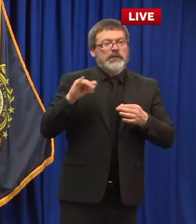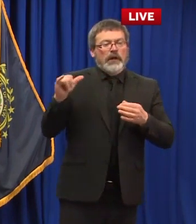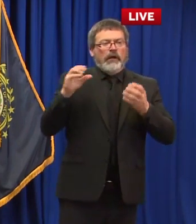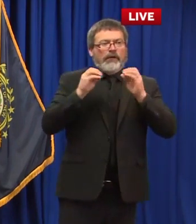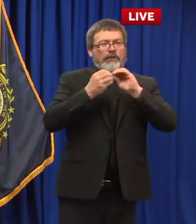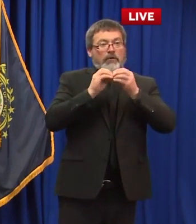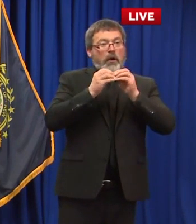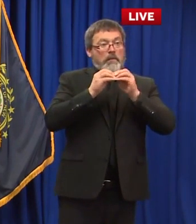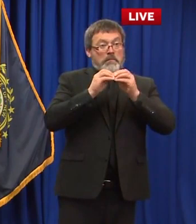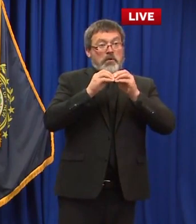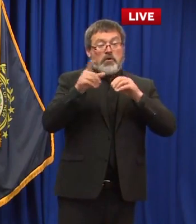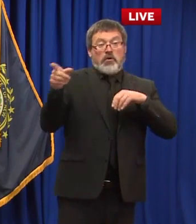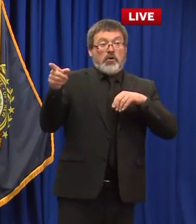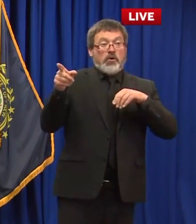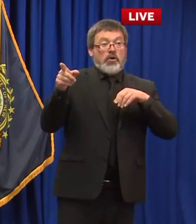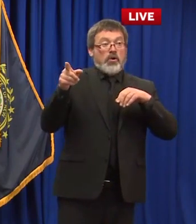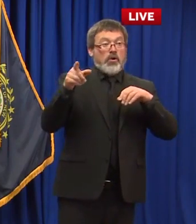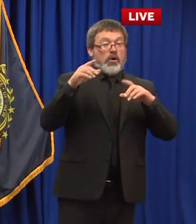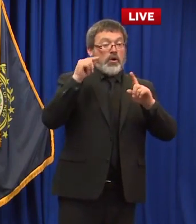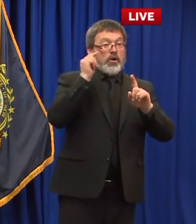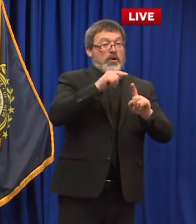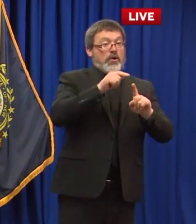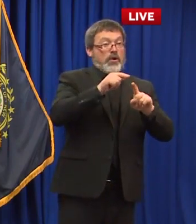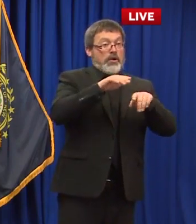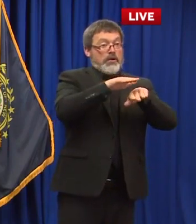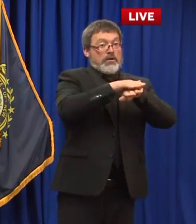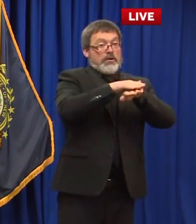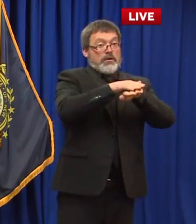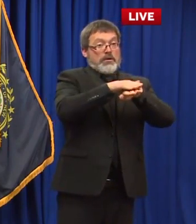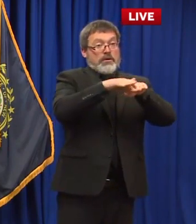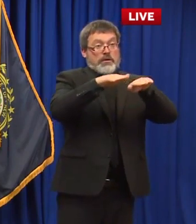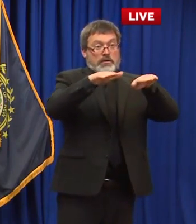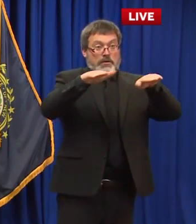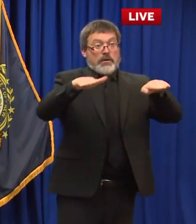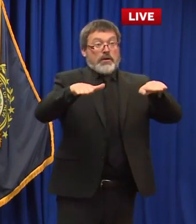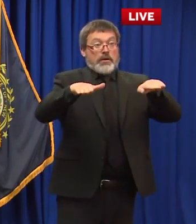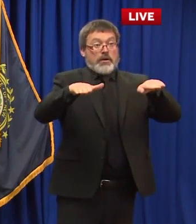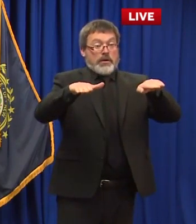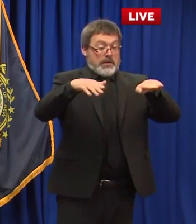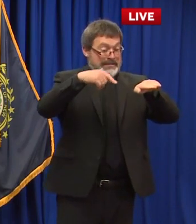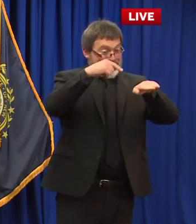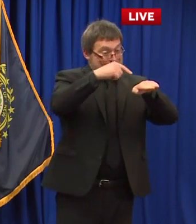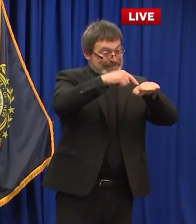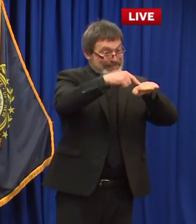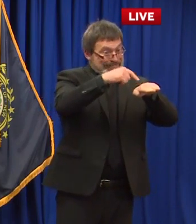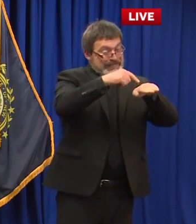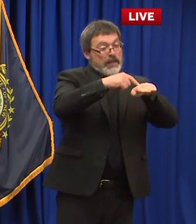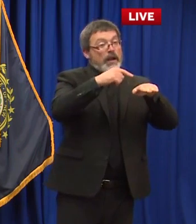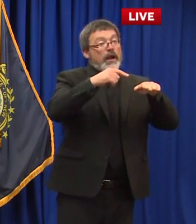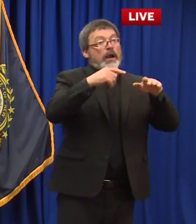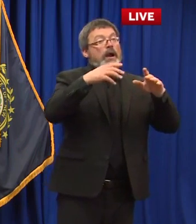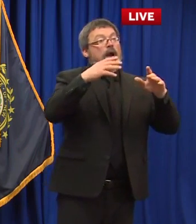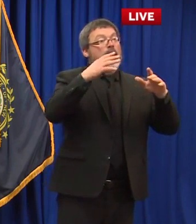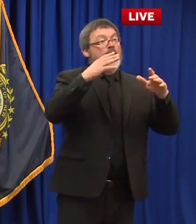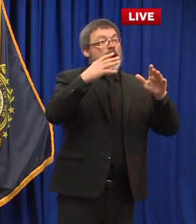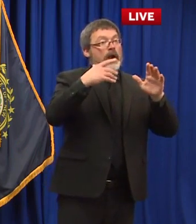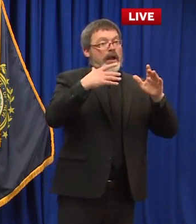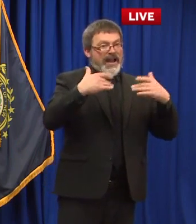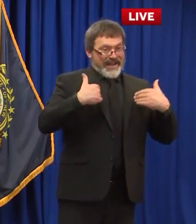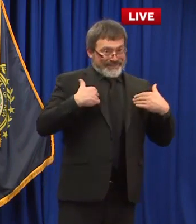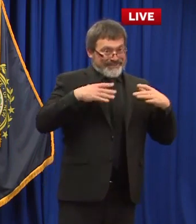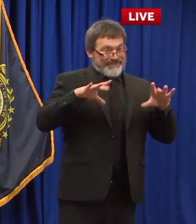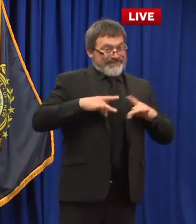asymptomatic people are testing positive um and then if you it turns out you have a huge number of people who are participating in that